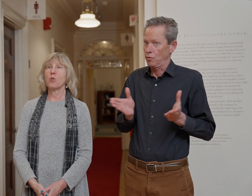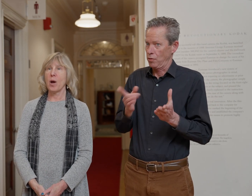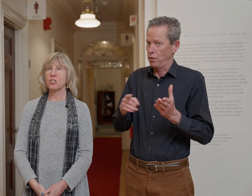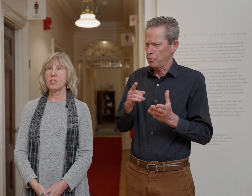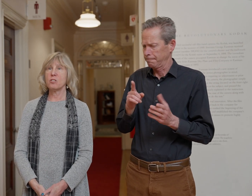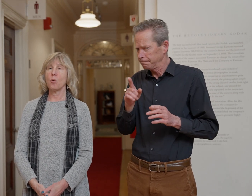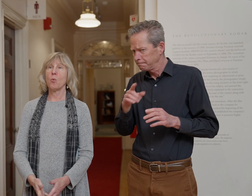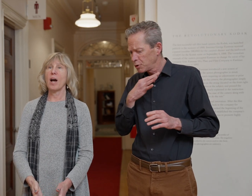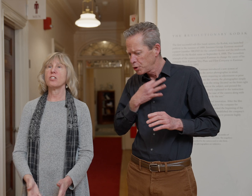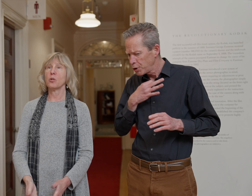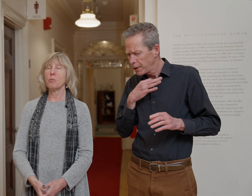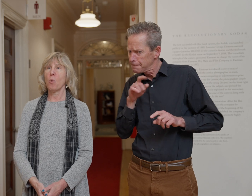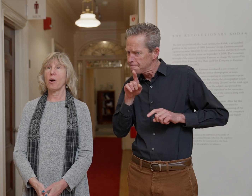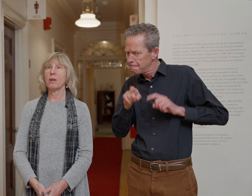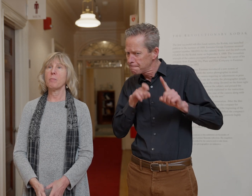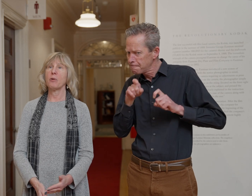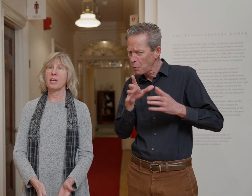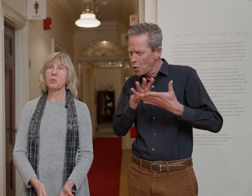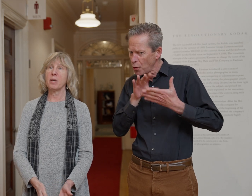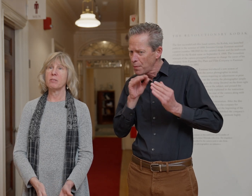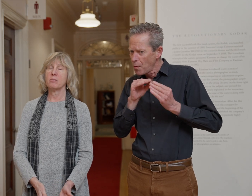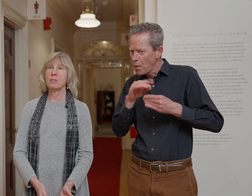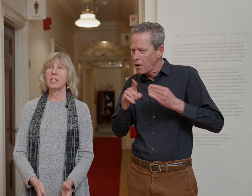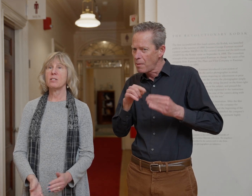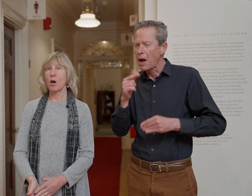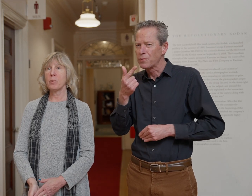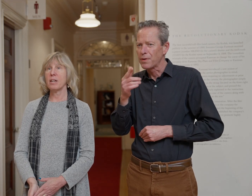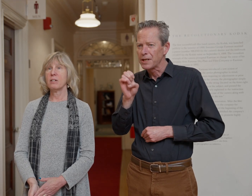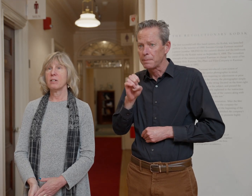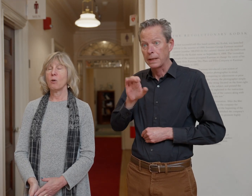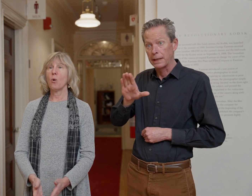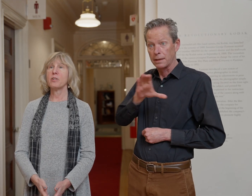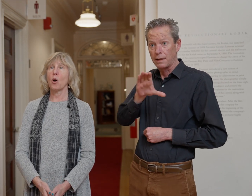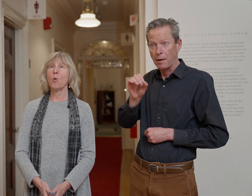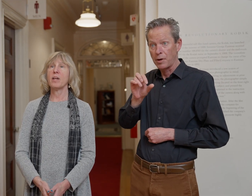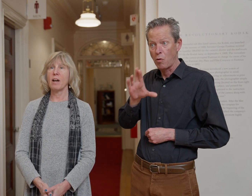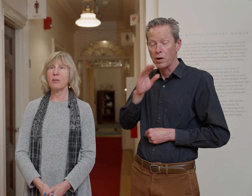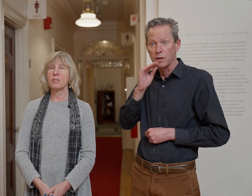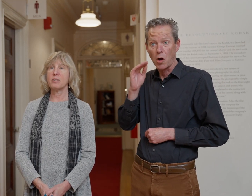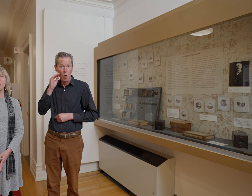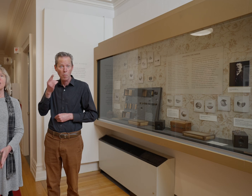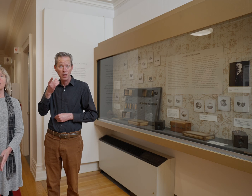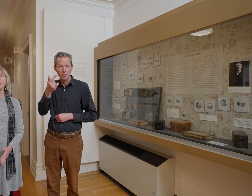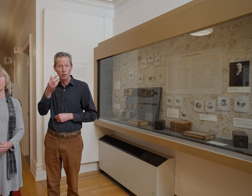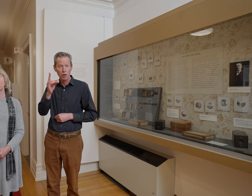questions or want to learn more about Eastman, his company, or his home and gardens, that you